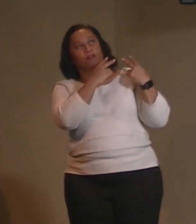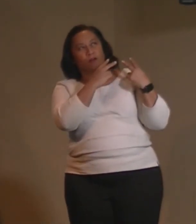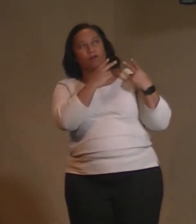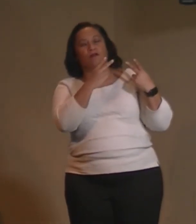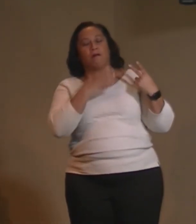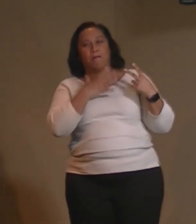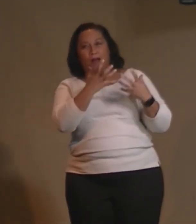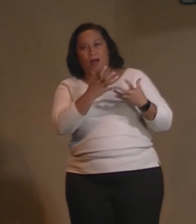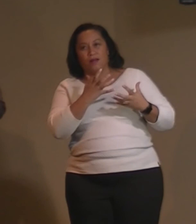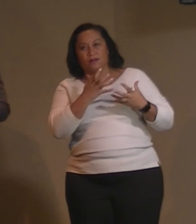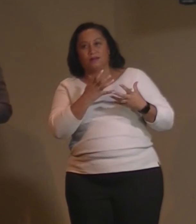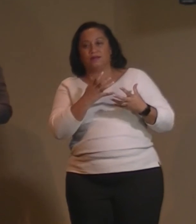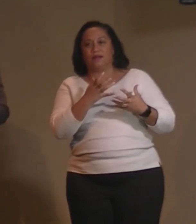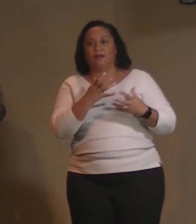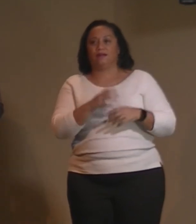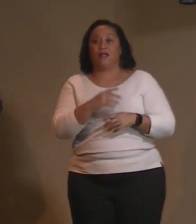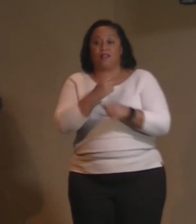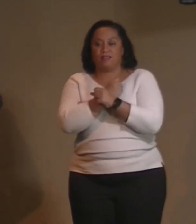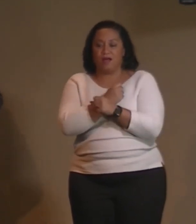wonder, trace it back.